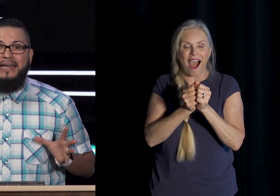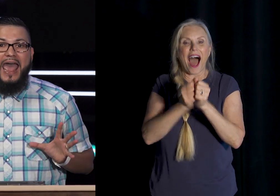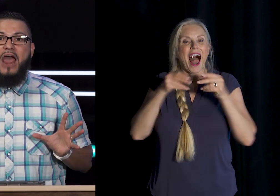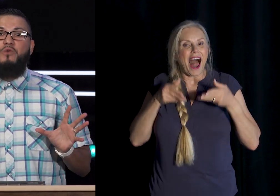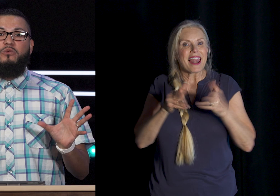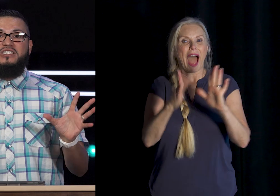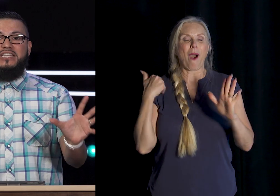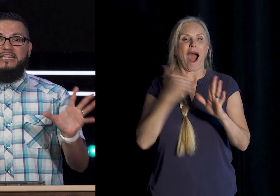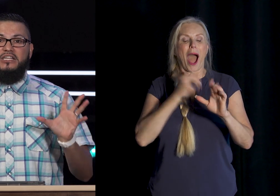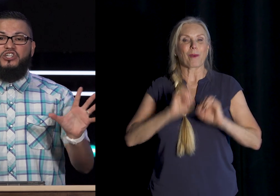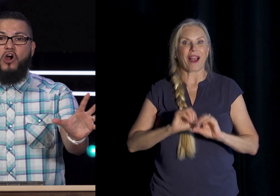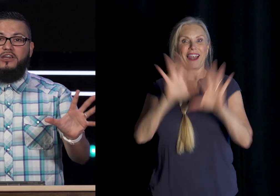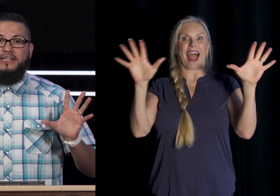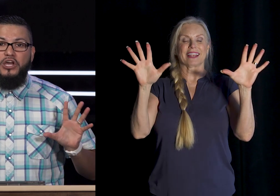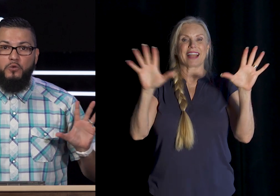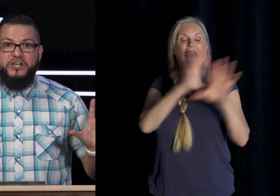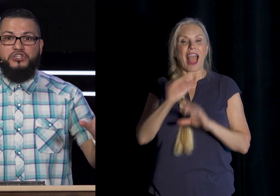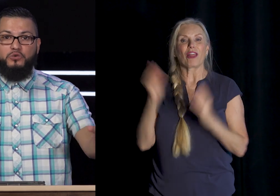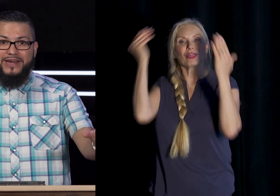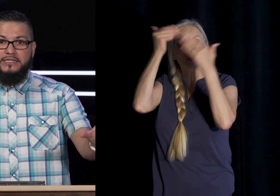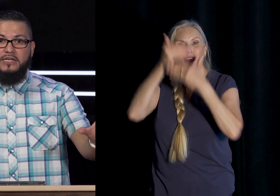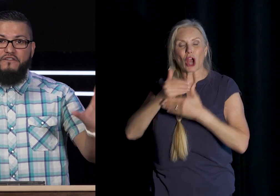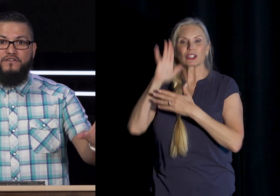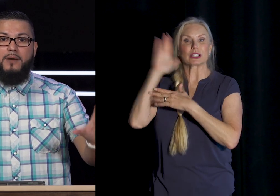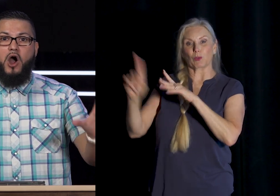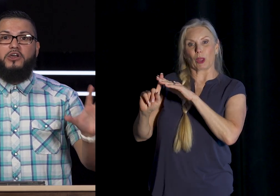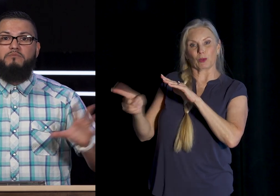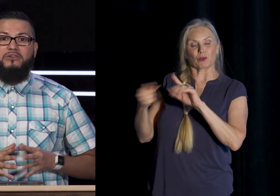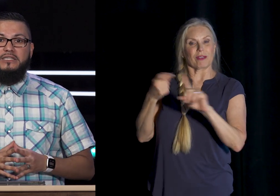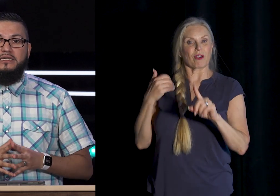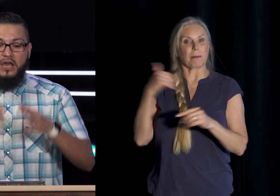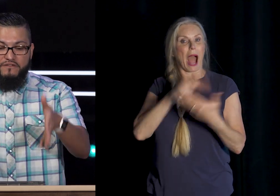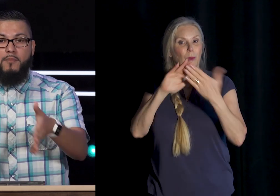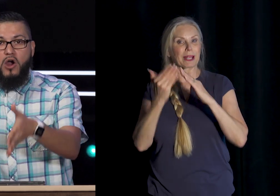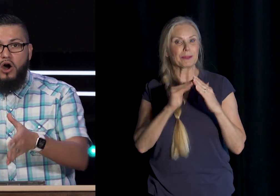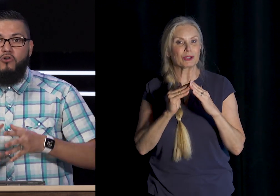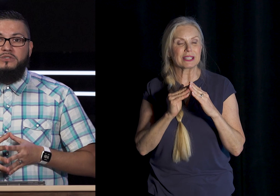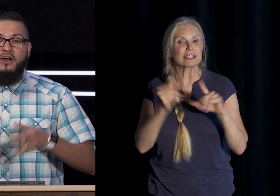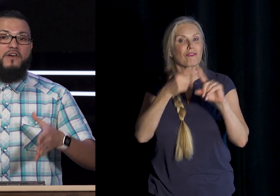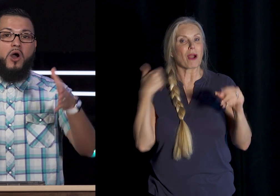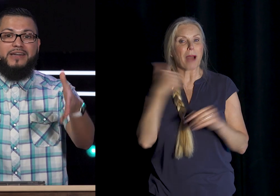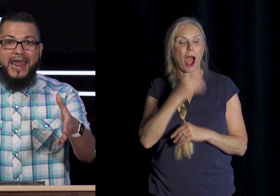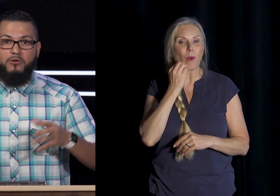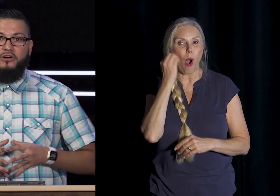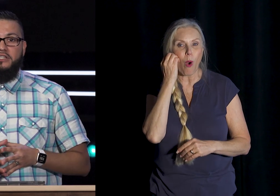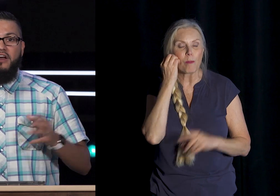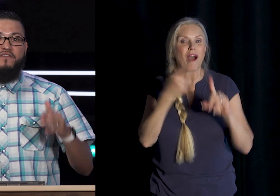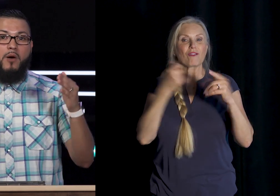And we will see The darkness Retreat From our Communities From our Homes From our Neighborhoods From